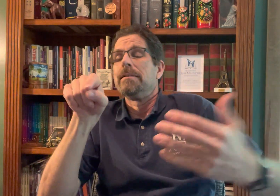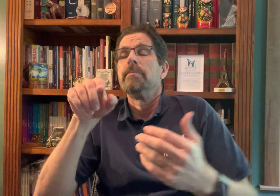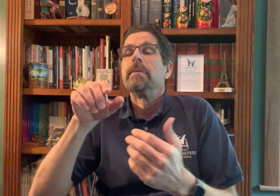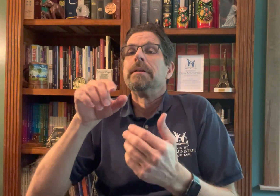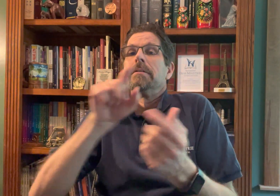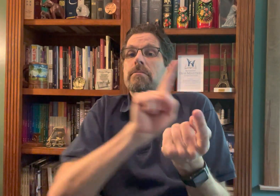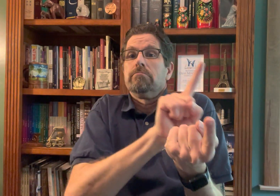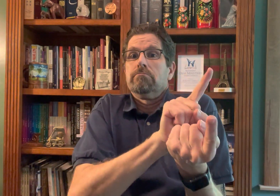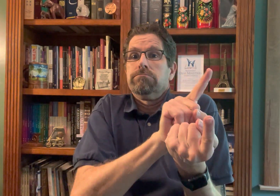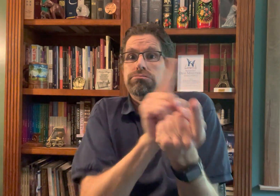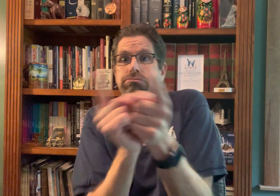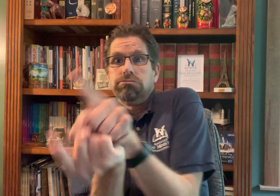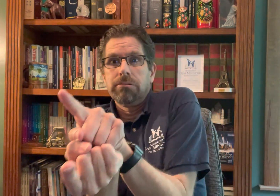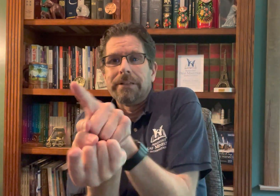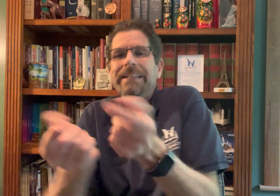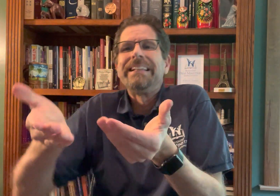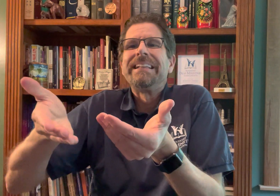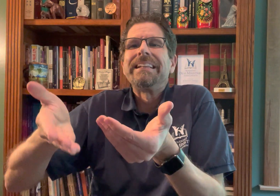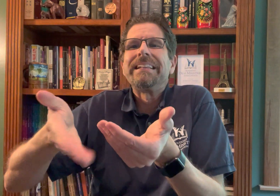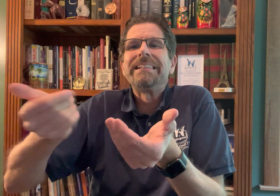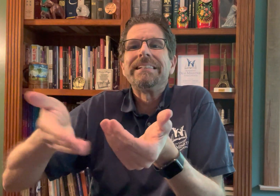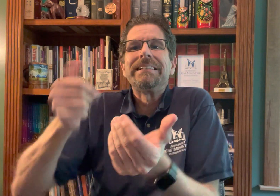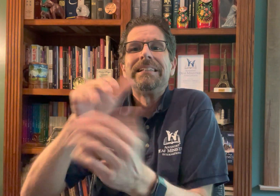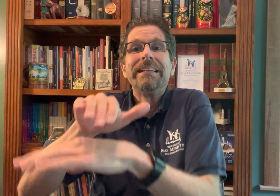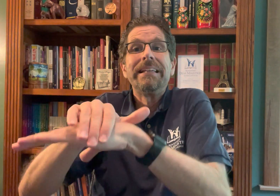on our Adventist Deaf Ministry International website.